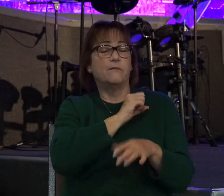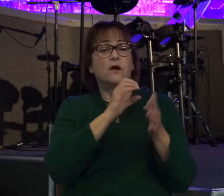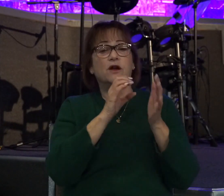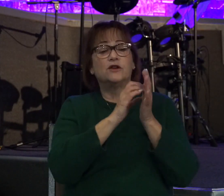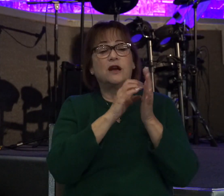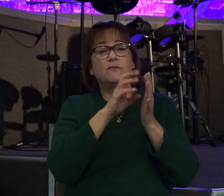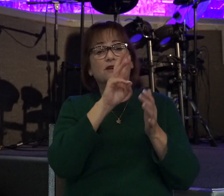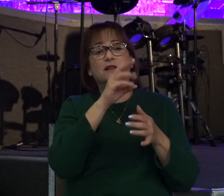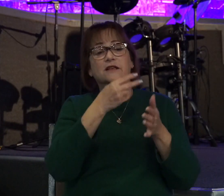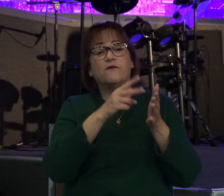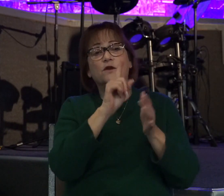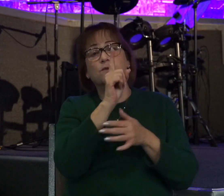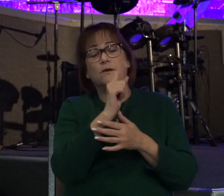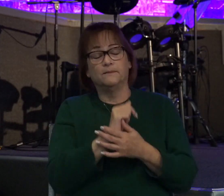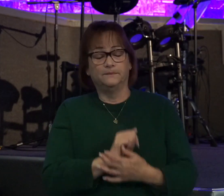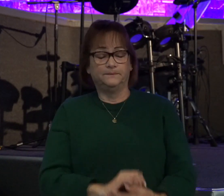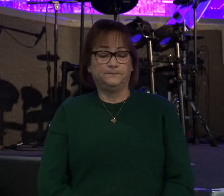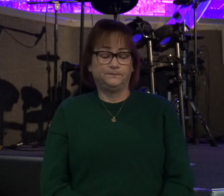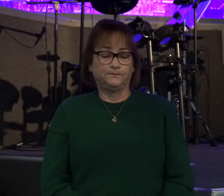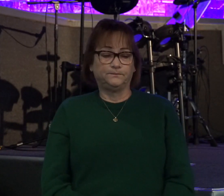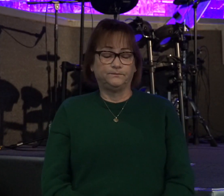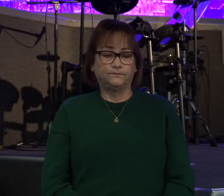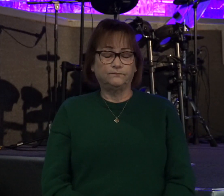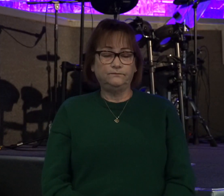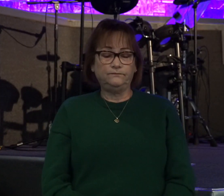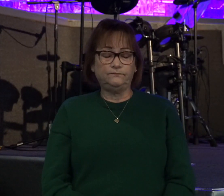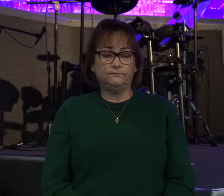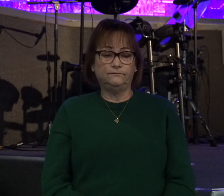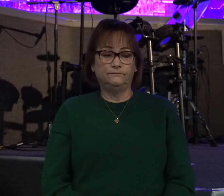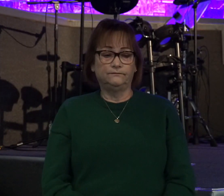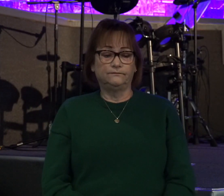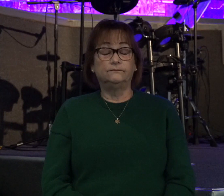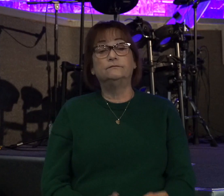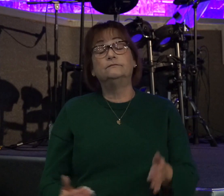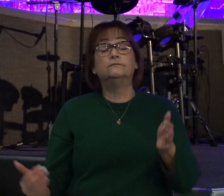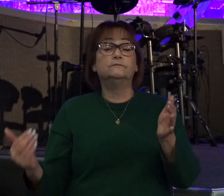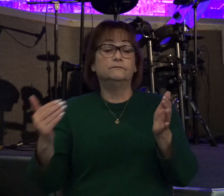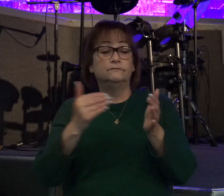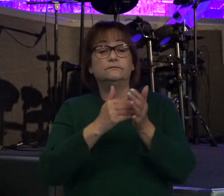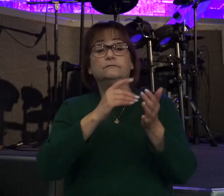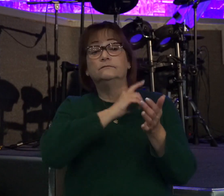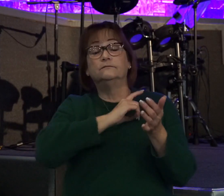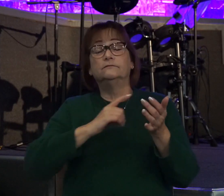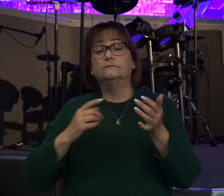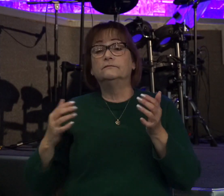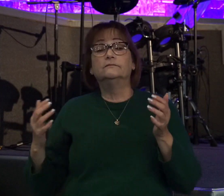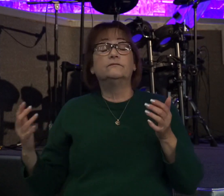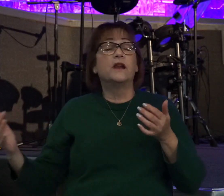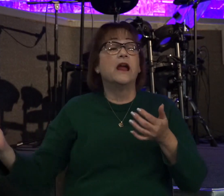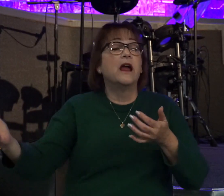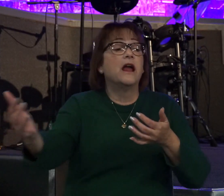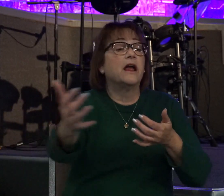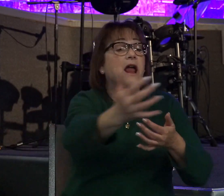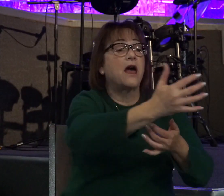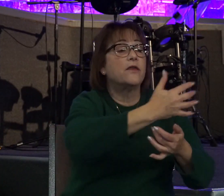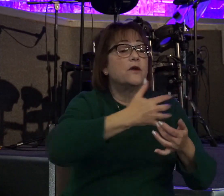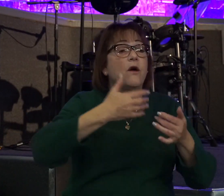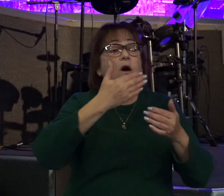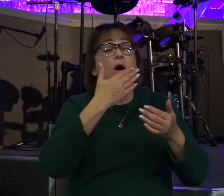1, and we're told this. Again, David gathered all the choice men of Israel, 30